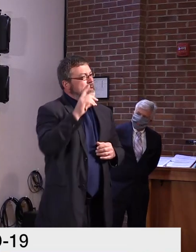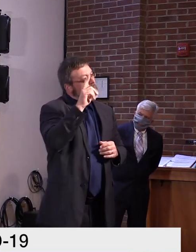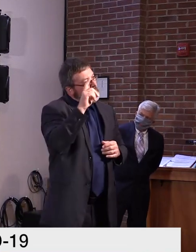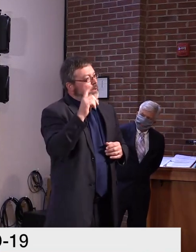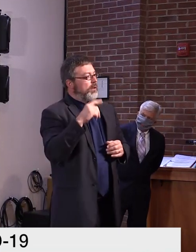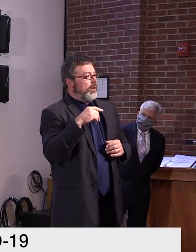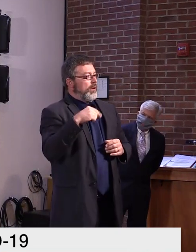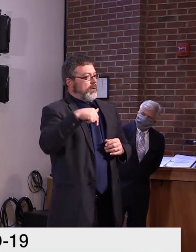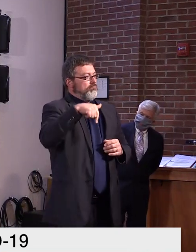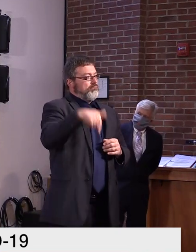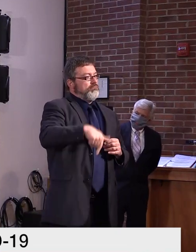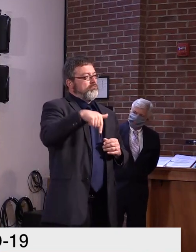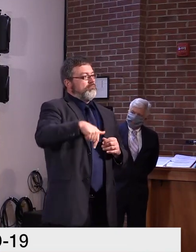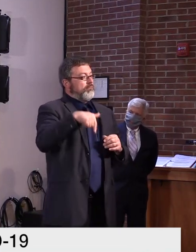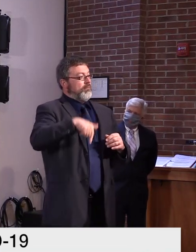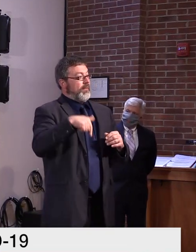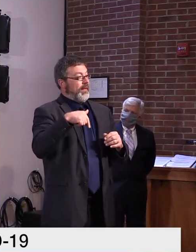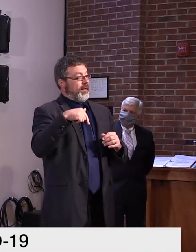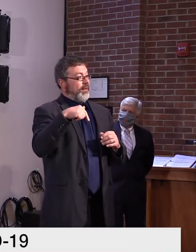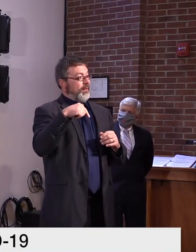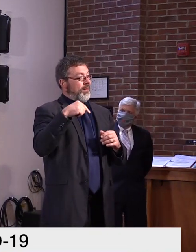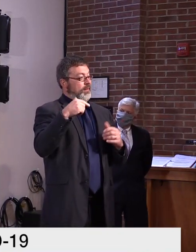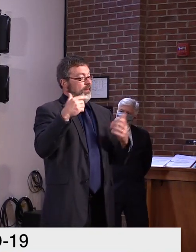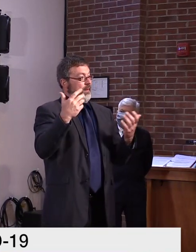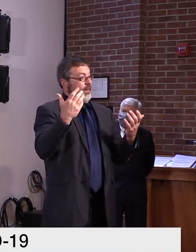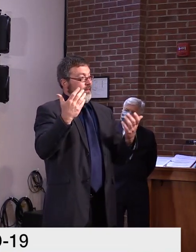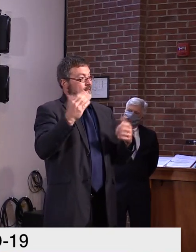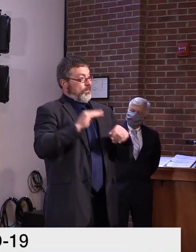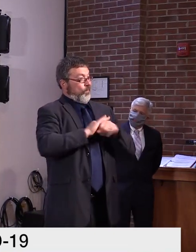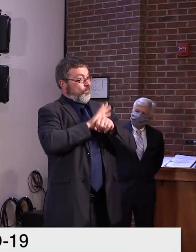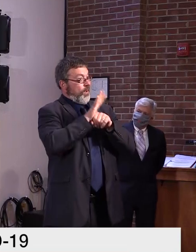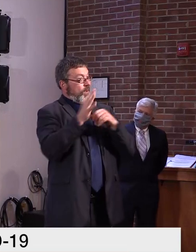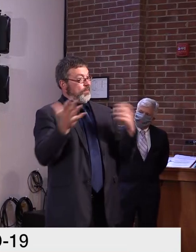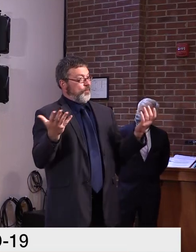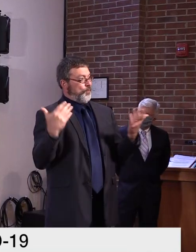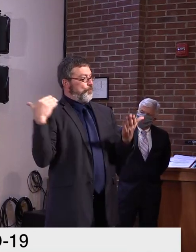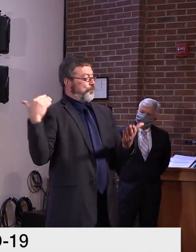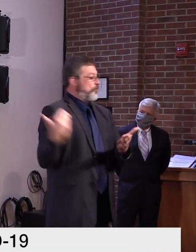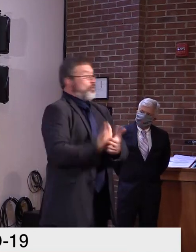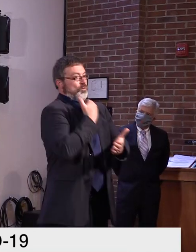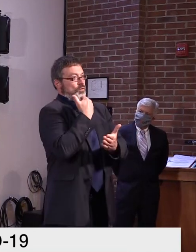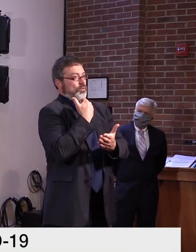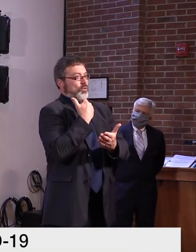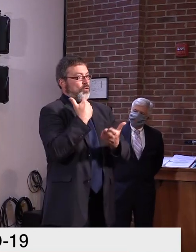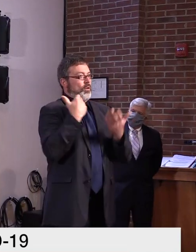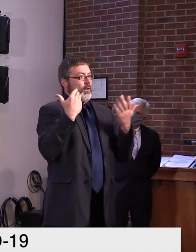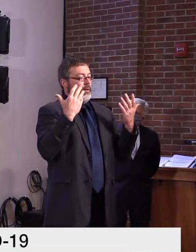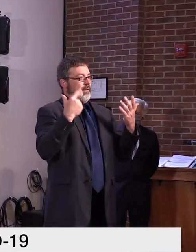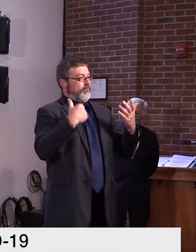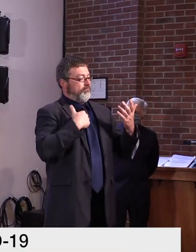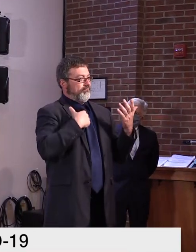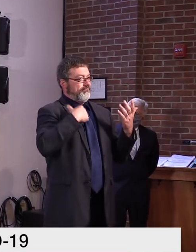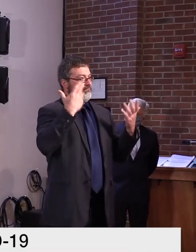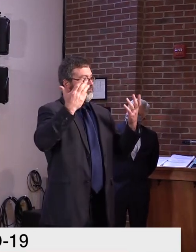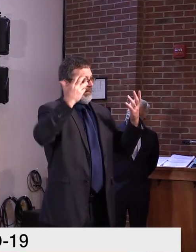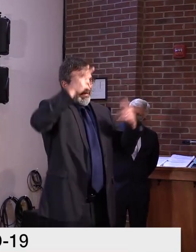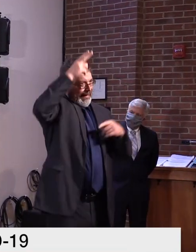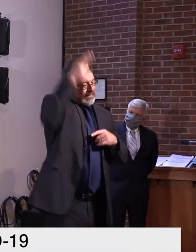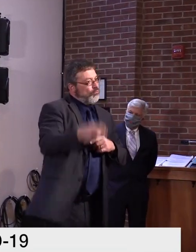natural experiment. Um, and the data that was shown today,